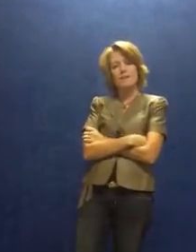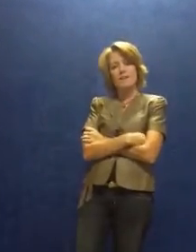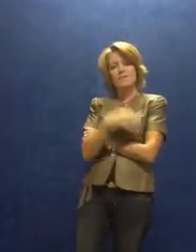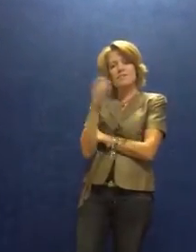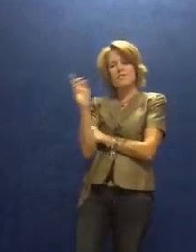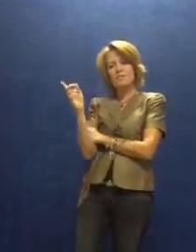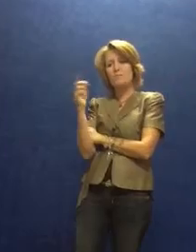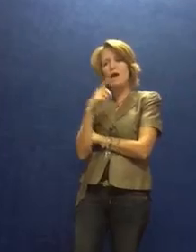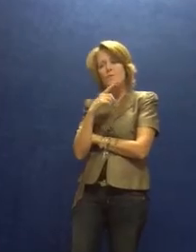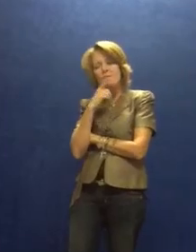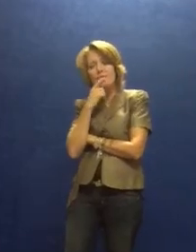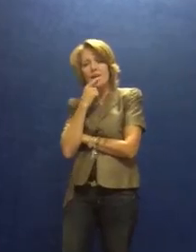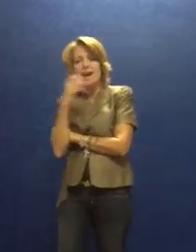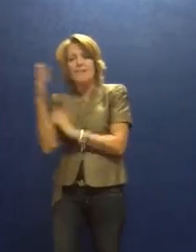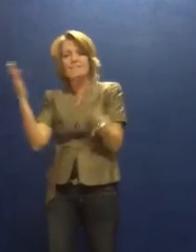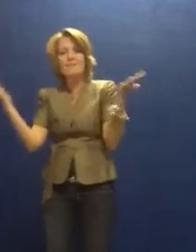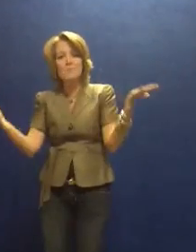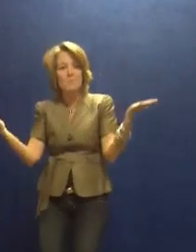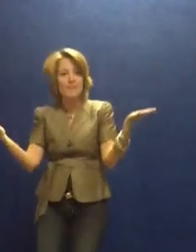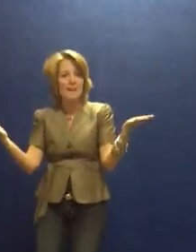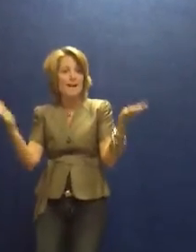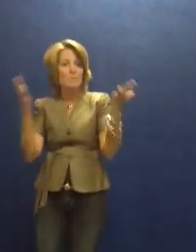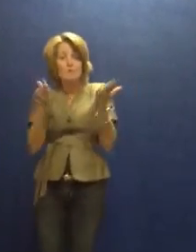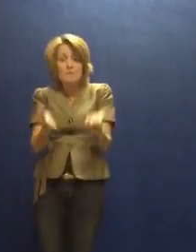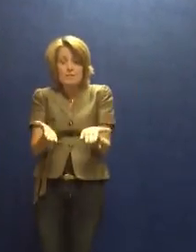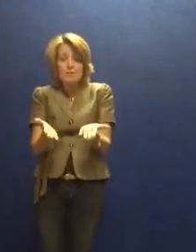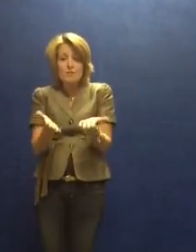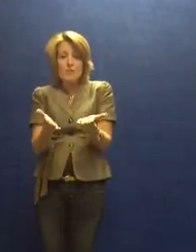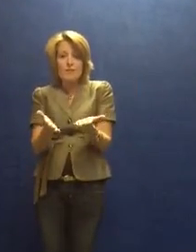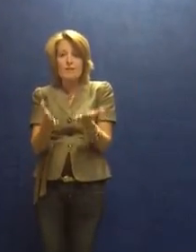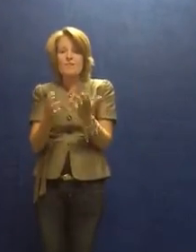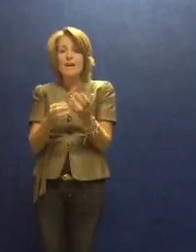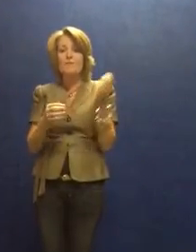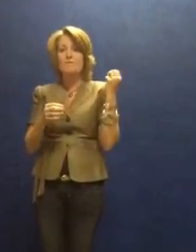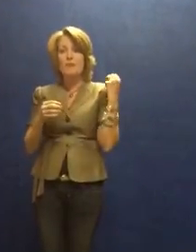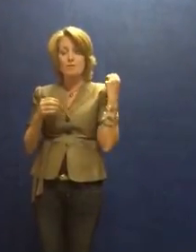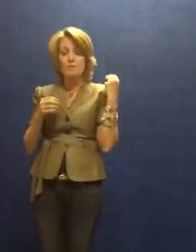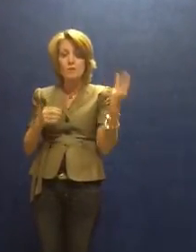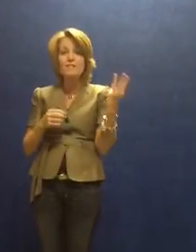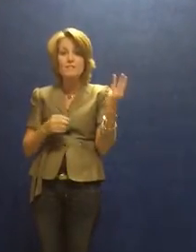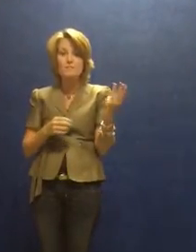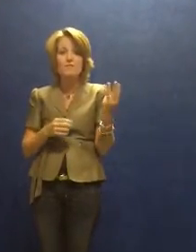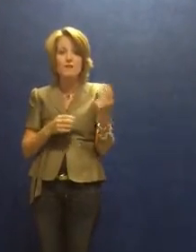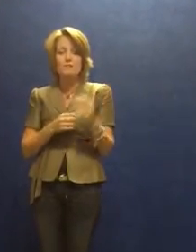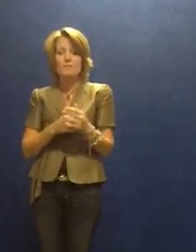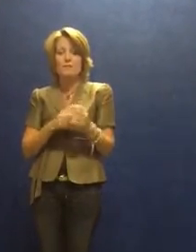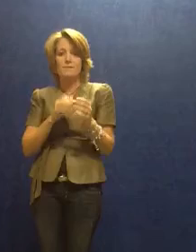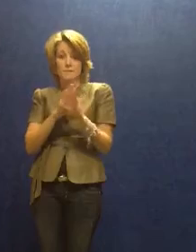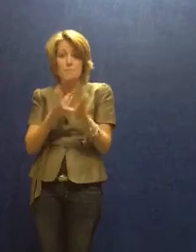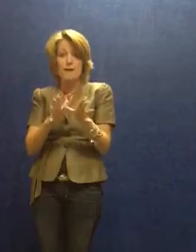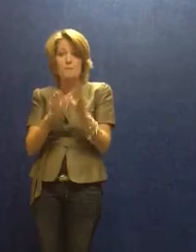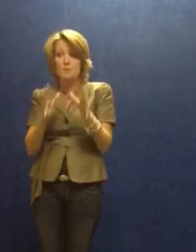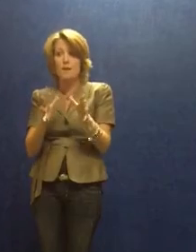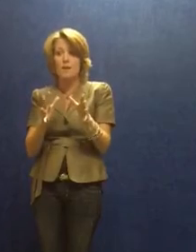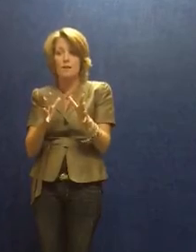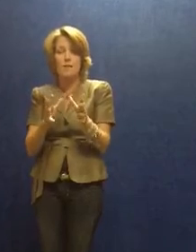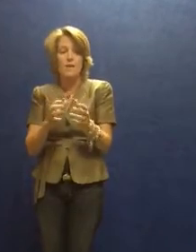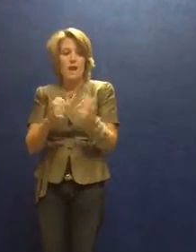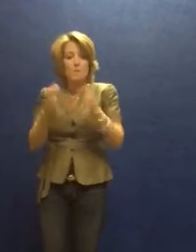And she said, Well, I did it with my dad. We researched on the internet, and we found three different recipes to make Play-Doh. And we